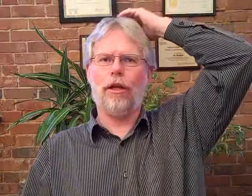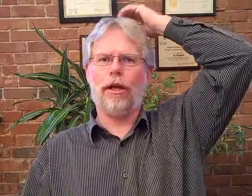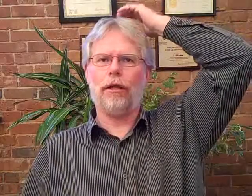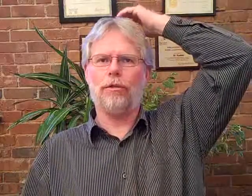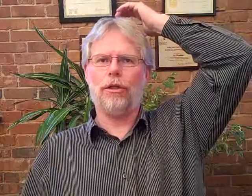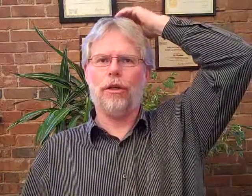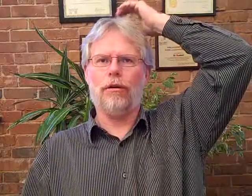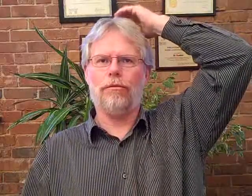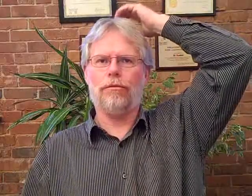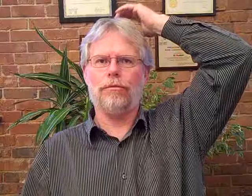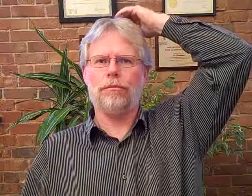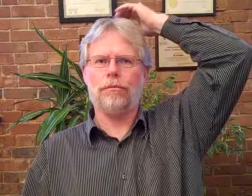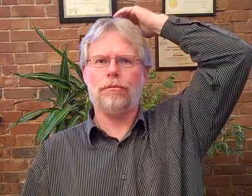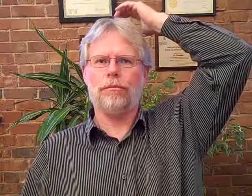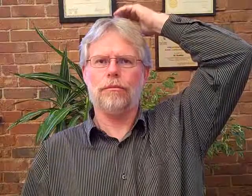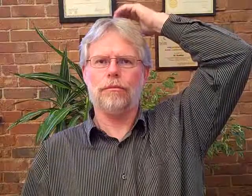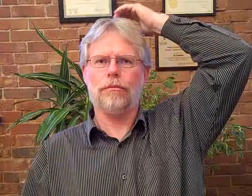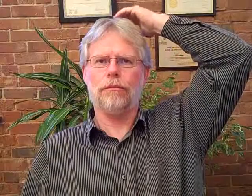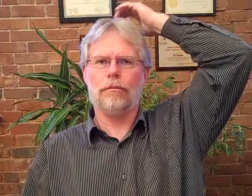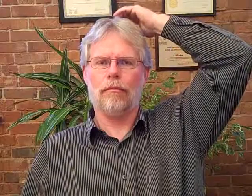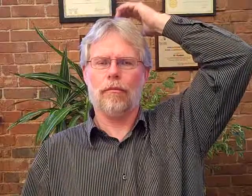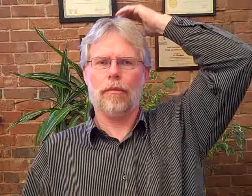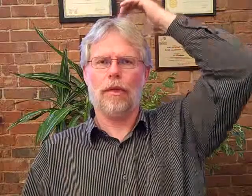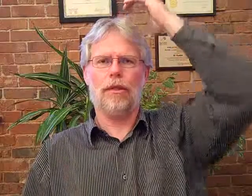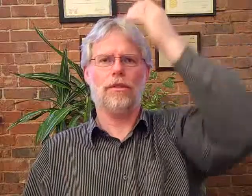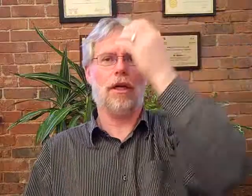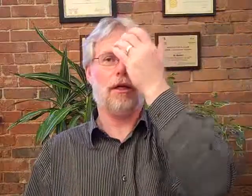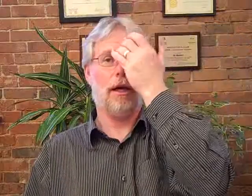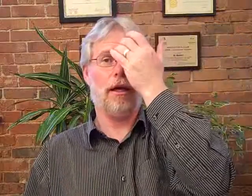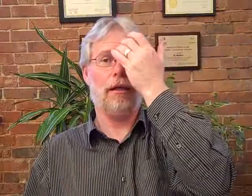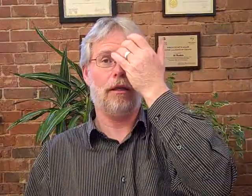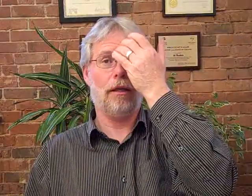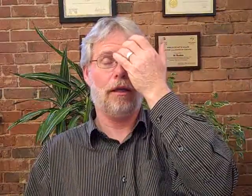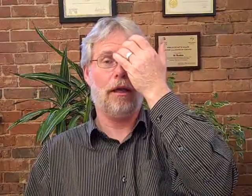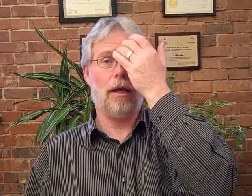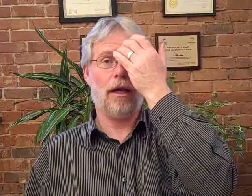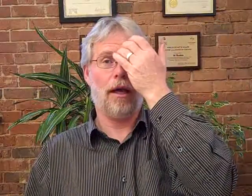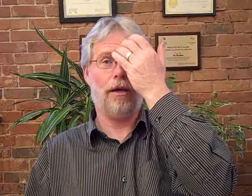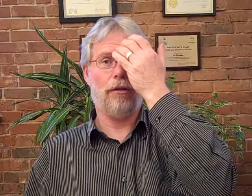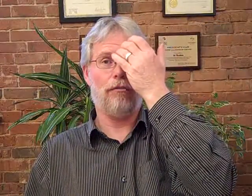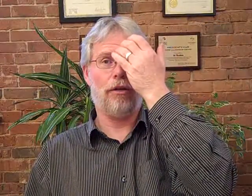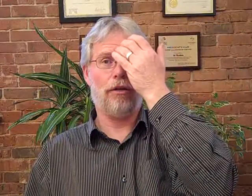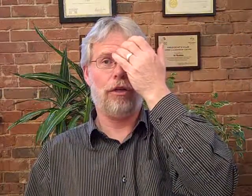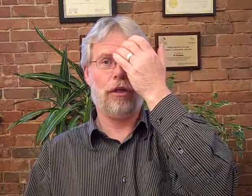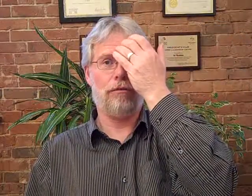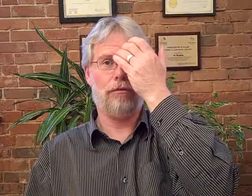feel like i'm good enough inside the eye i don't feel good enough